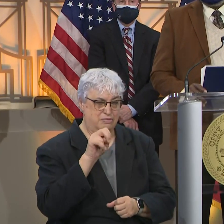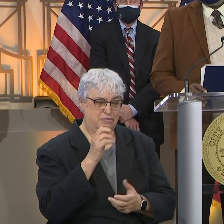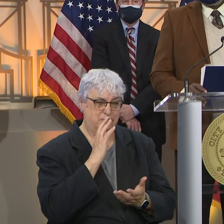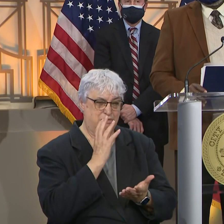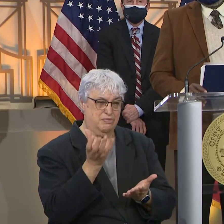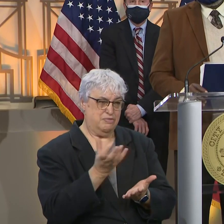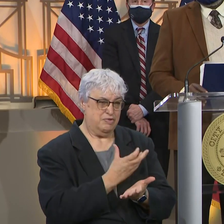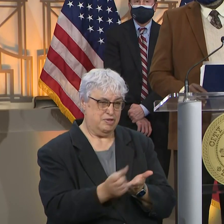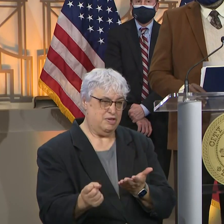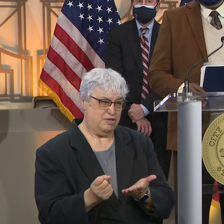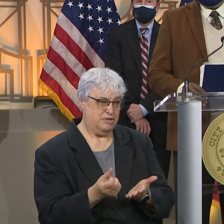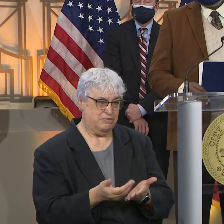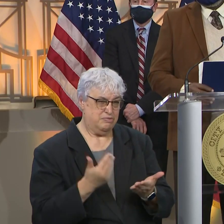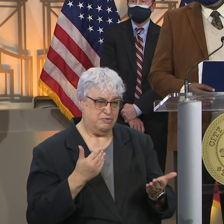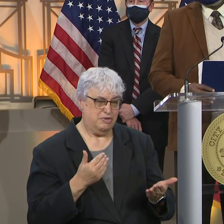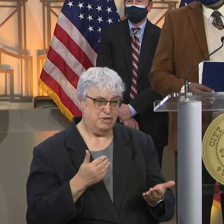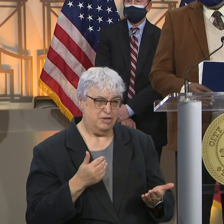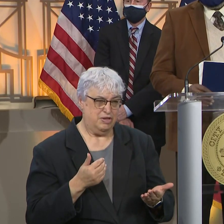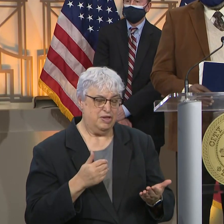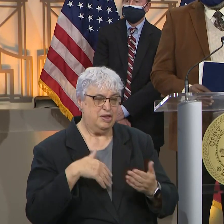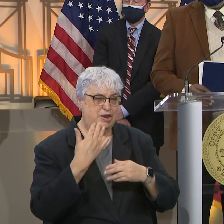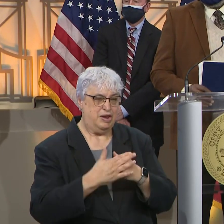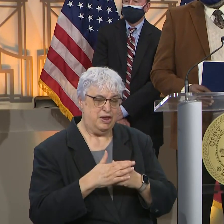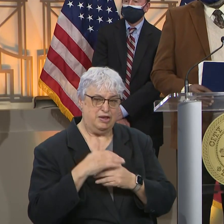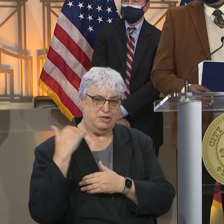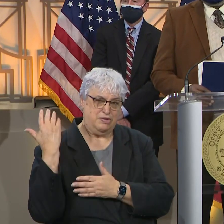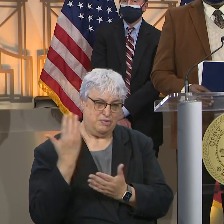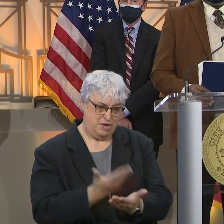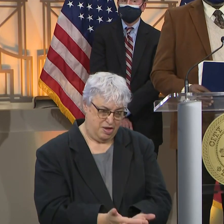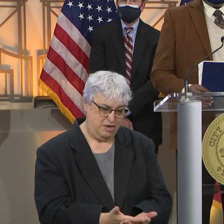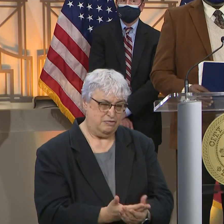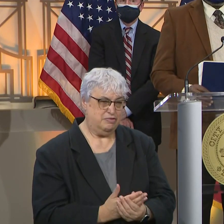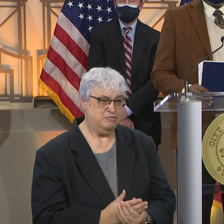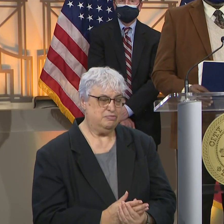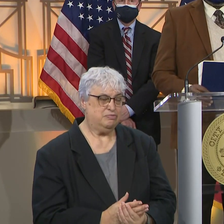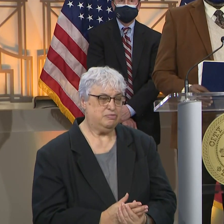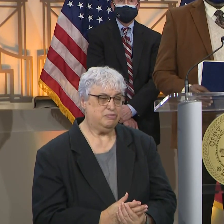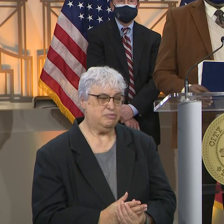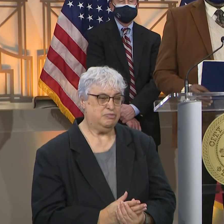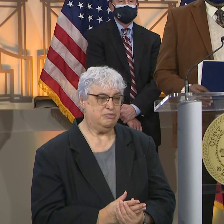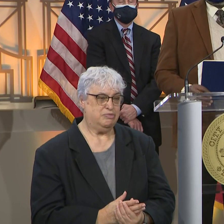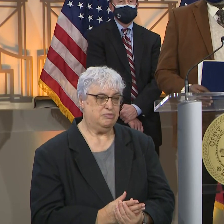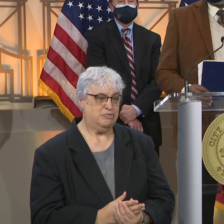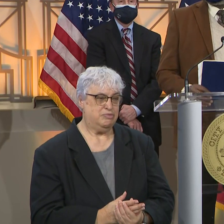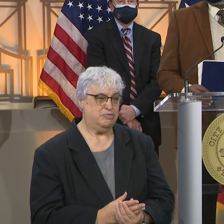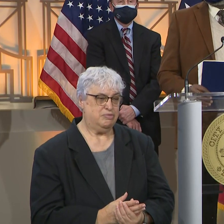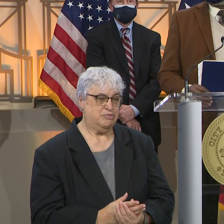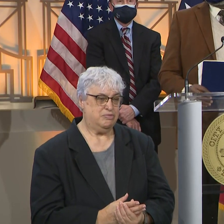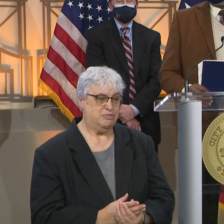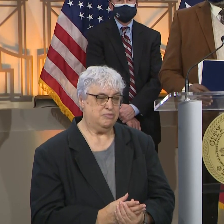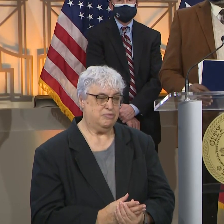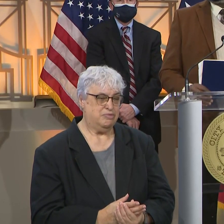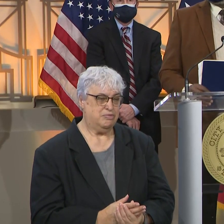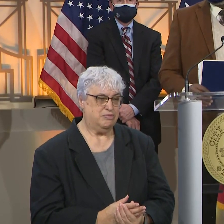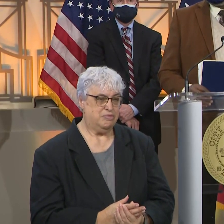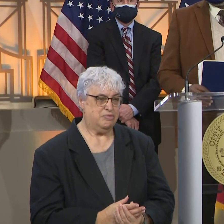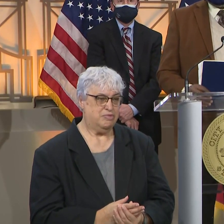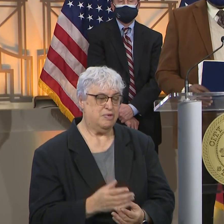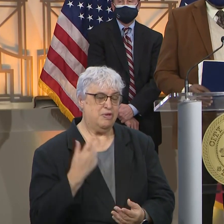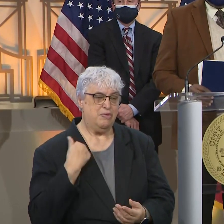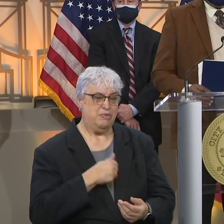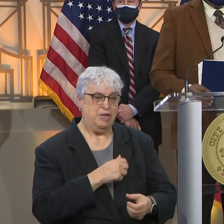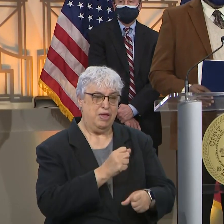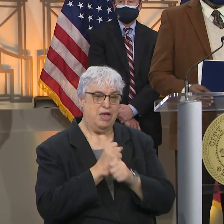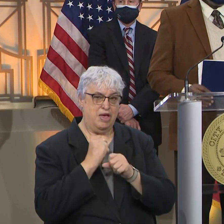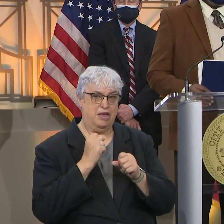gone before our next supply. We actually got the vaccine a lot sooner than we